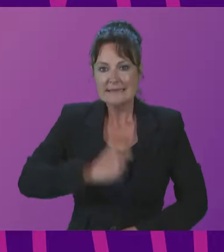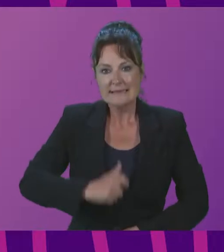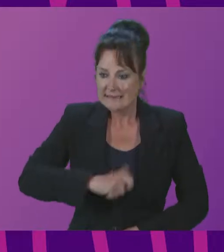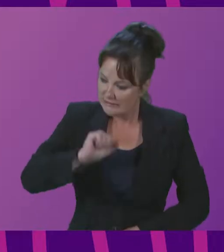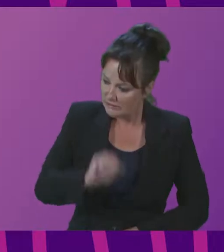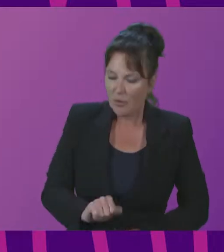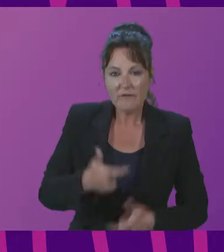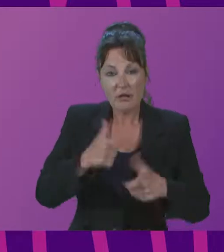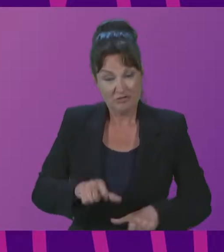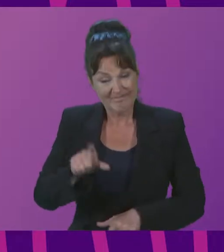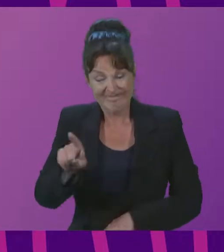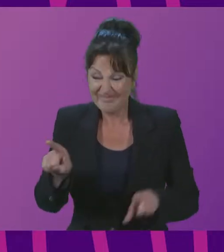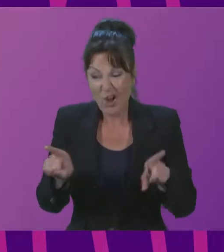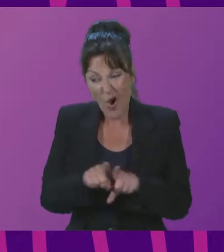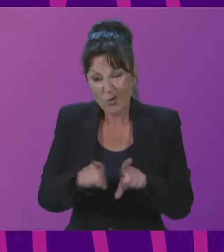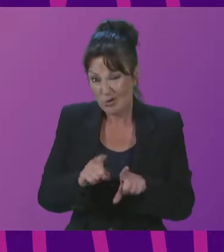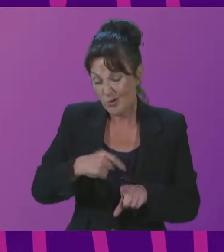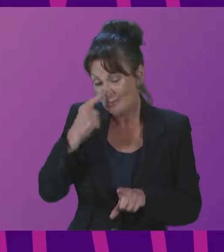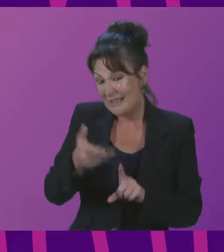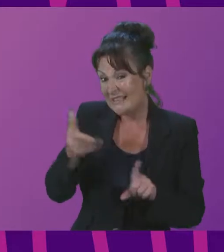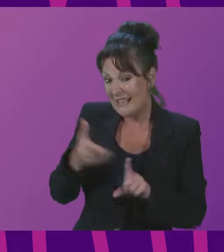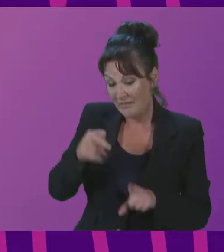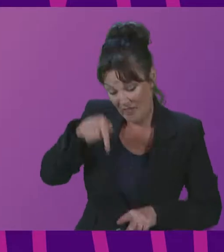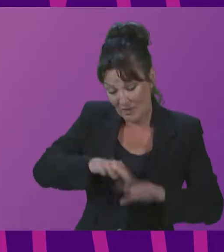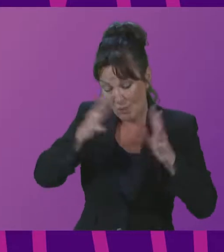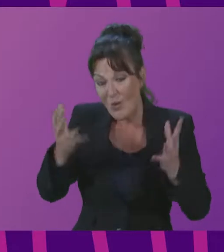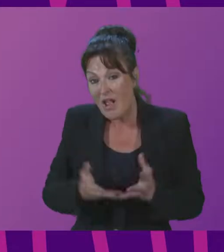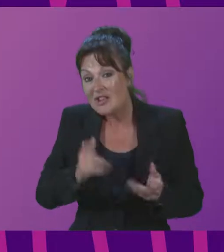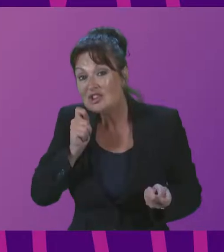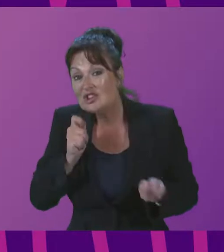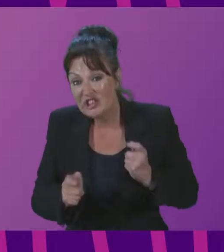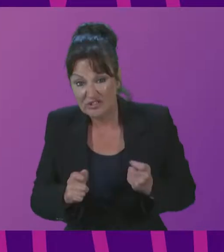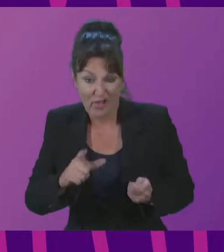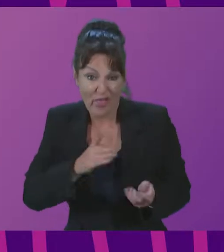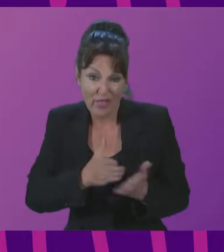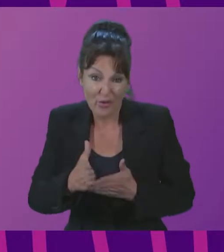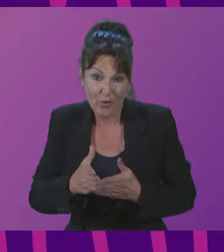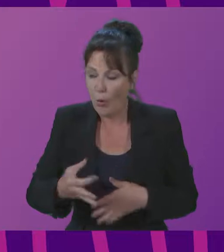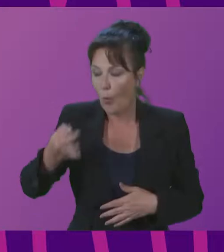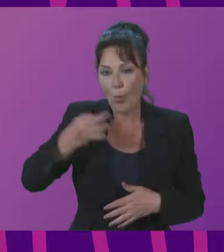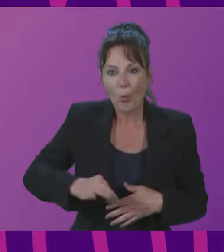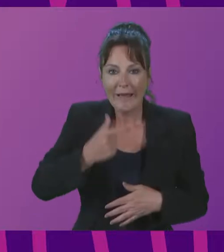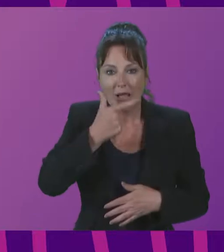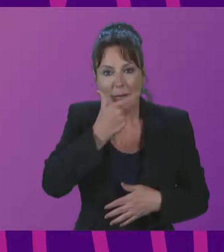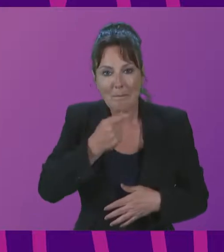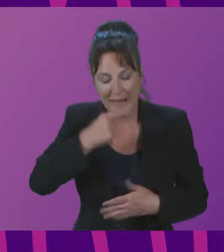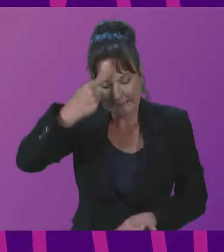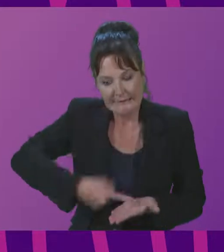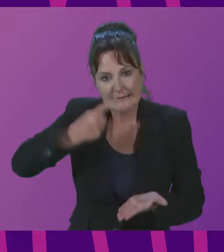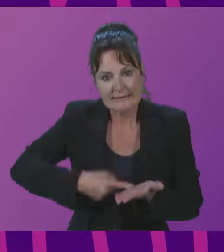both white supremacist and capitalist. The importance of finding ways of protecting whistleblowers was emphasized.